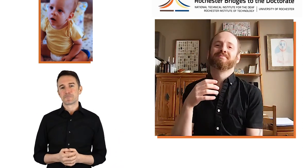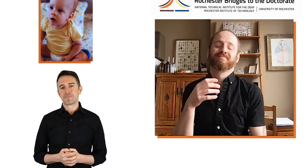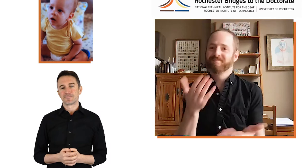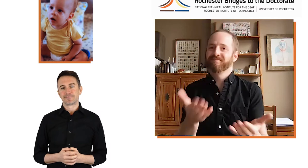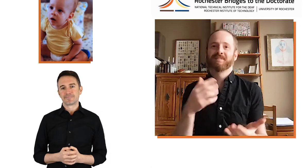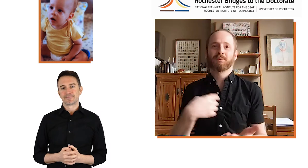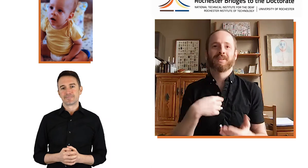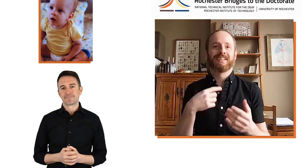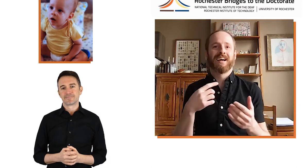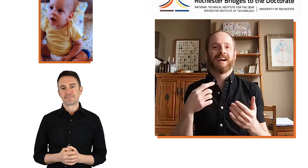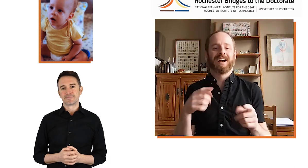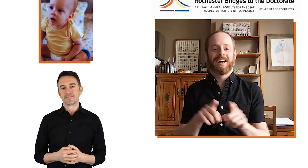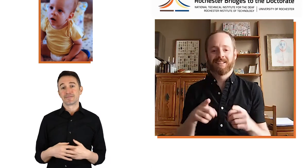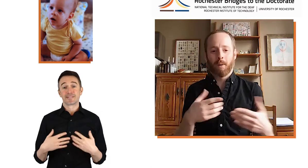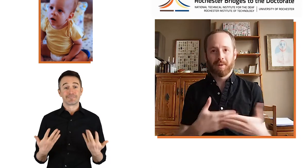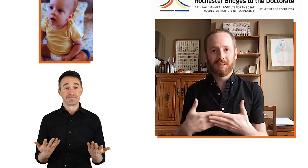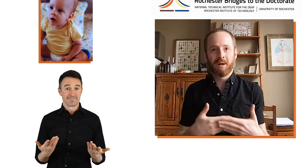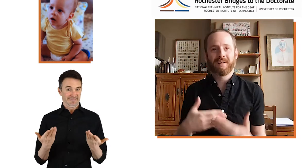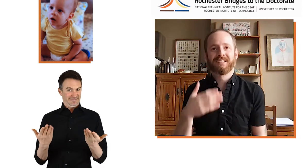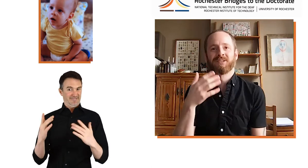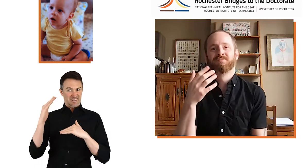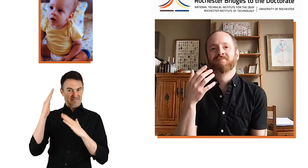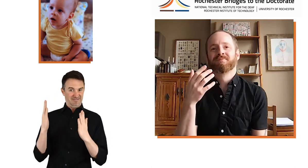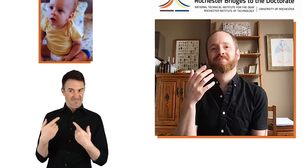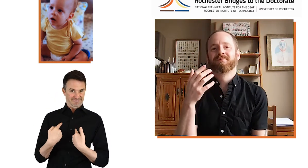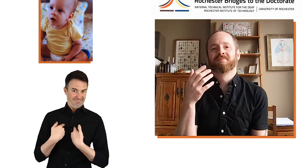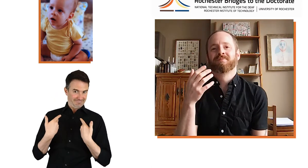Yeah, here, that is me as a baby.